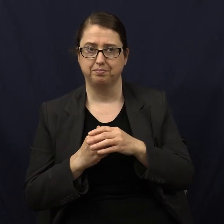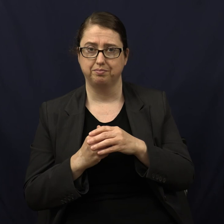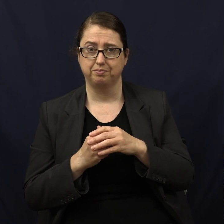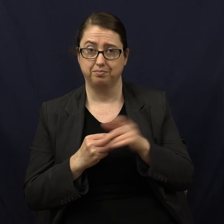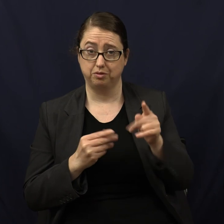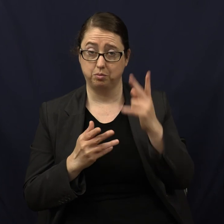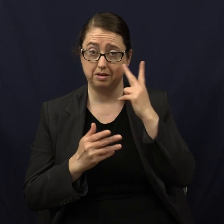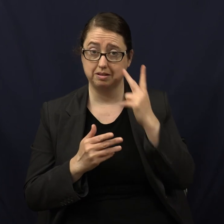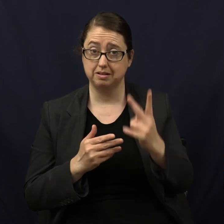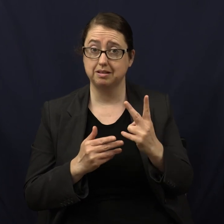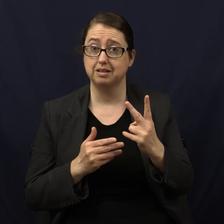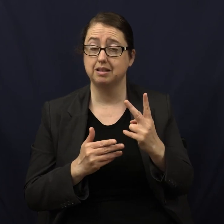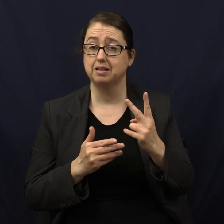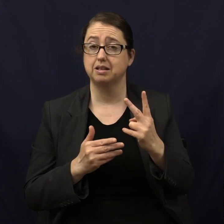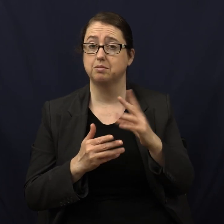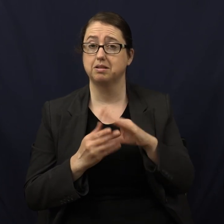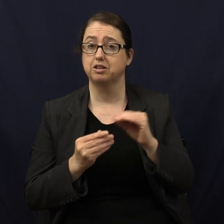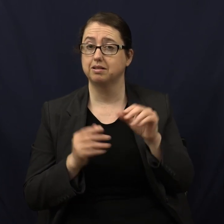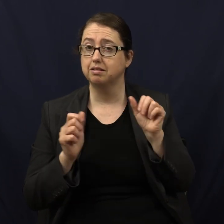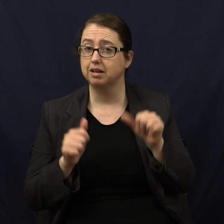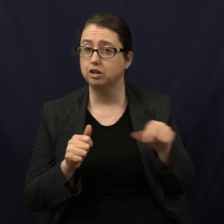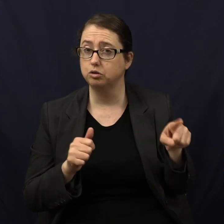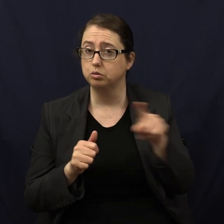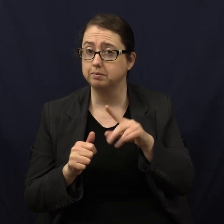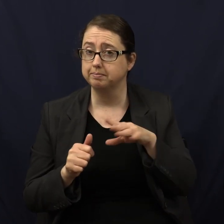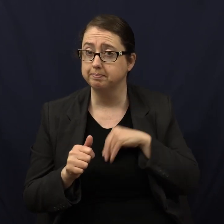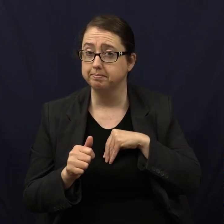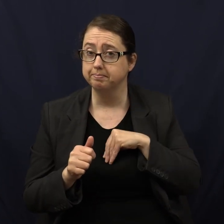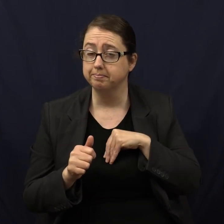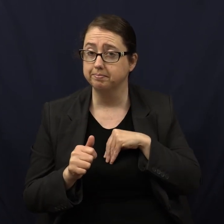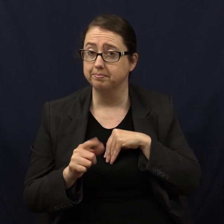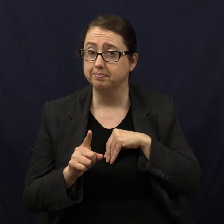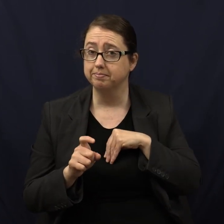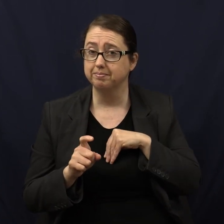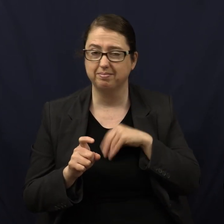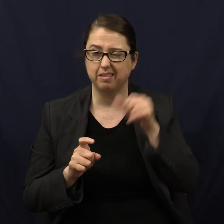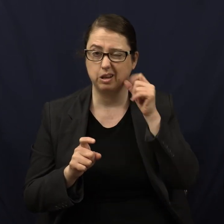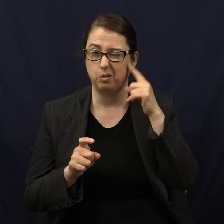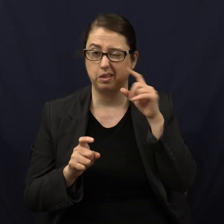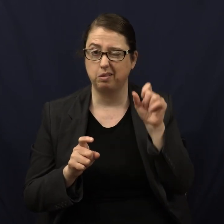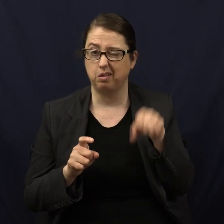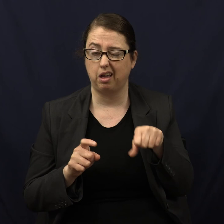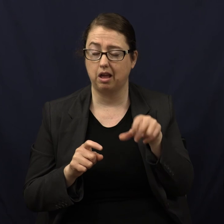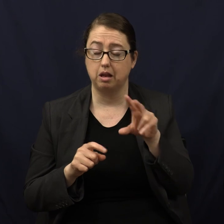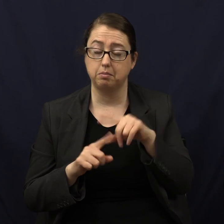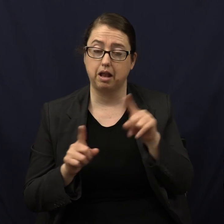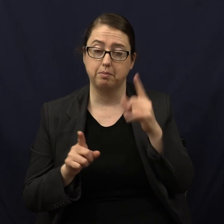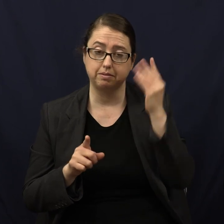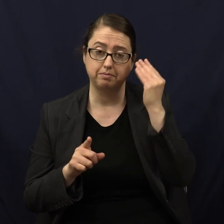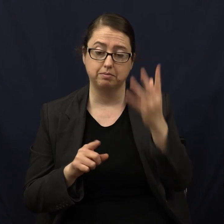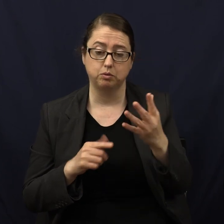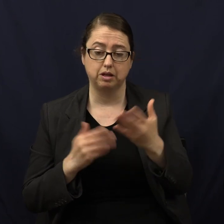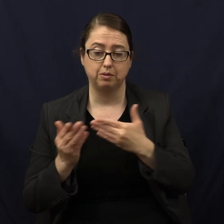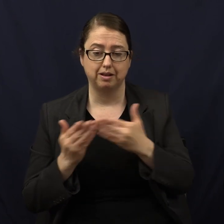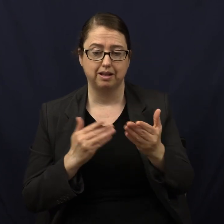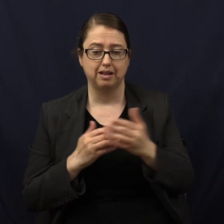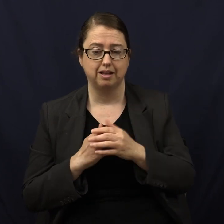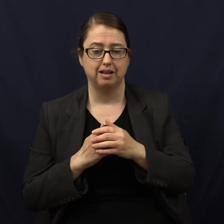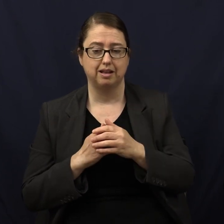Do you want to see the context? Can you handle it? I don't think you can. But I'm going to share it anyway.